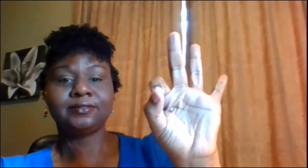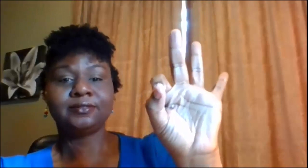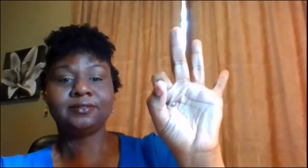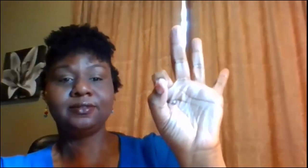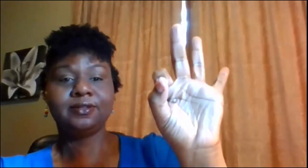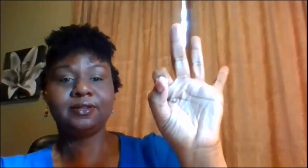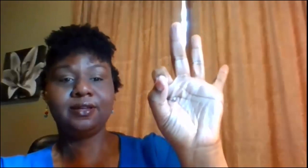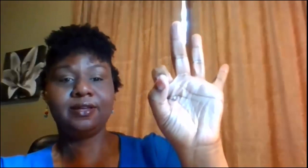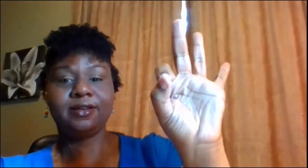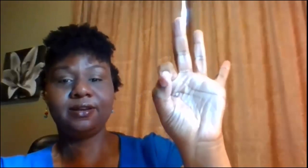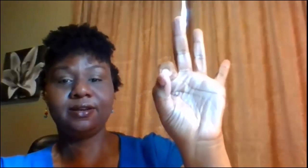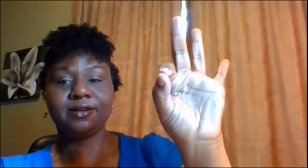good